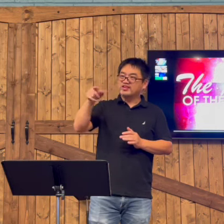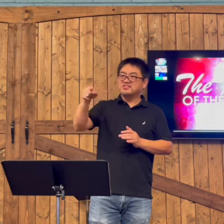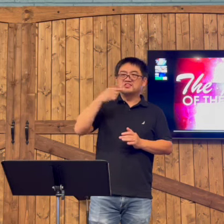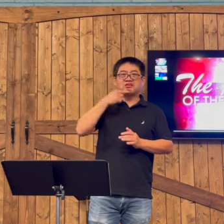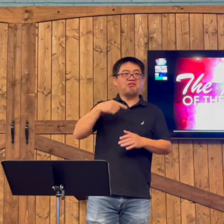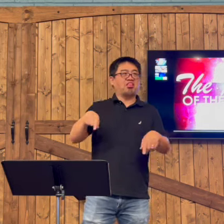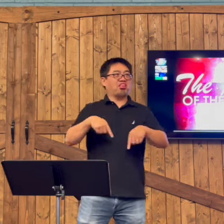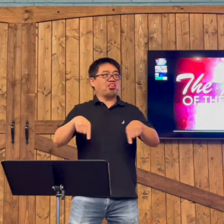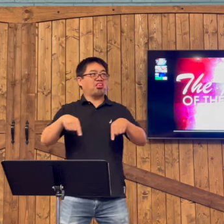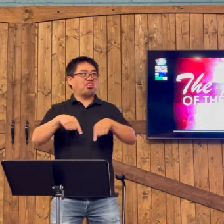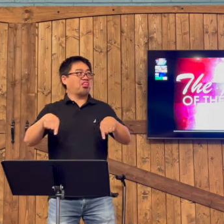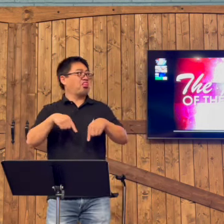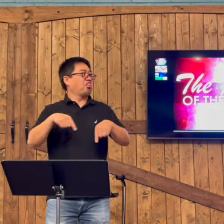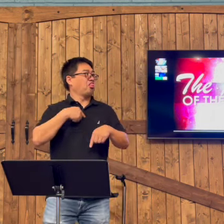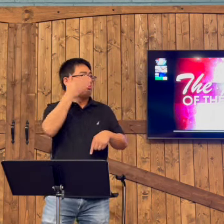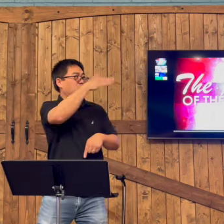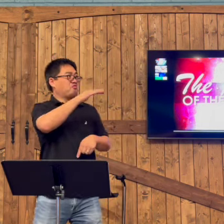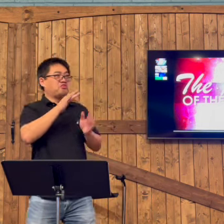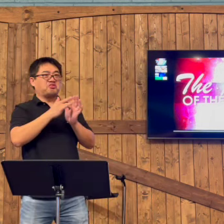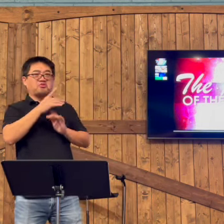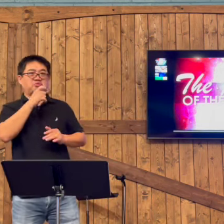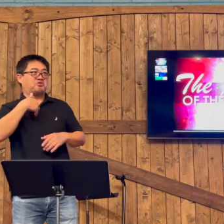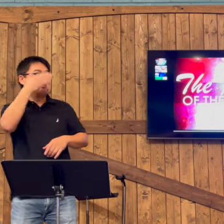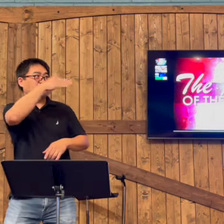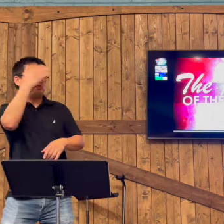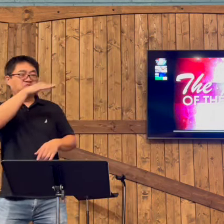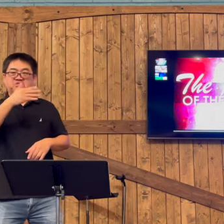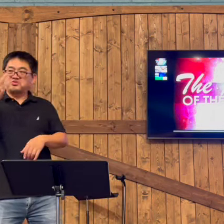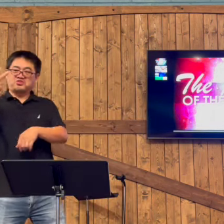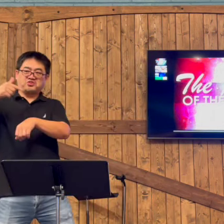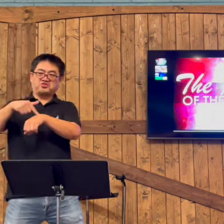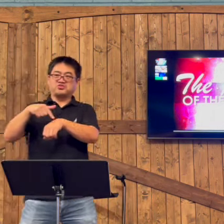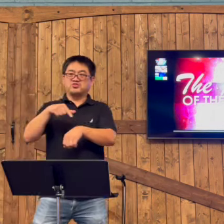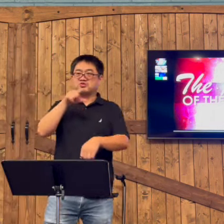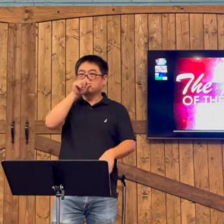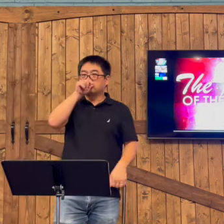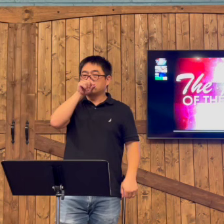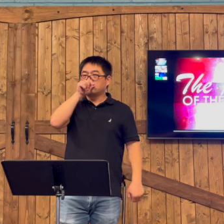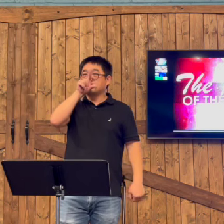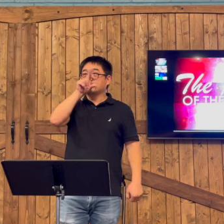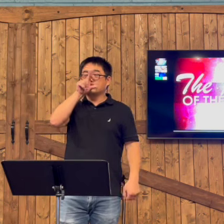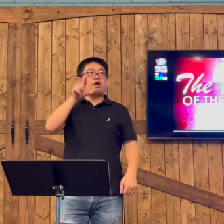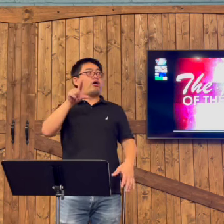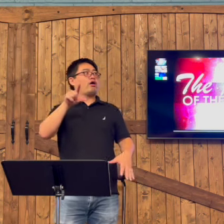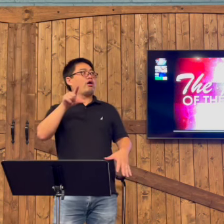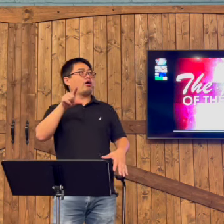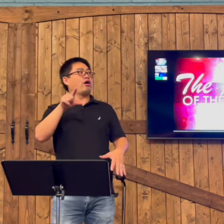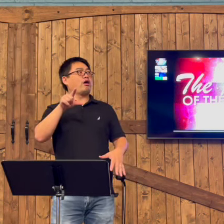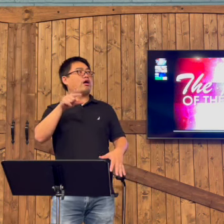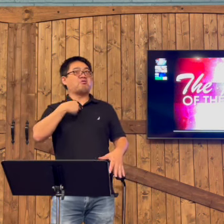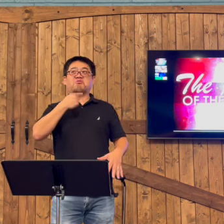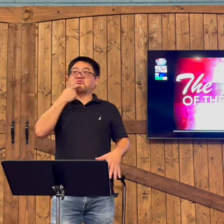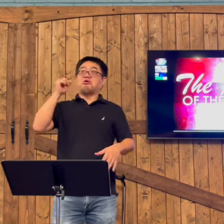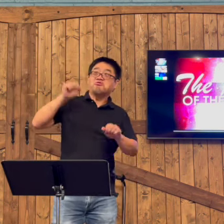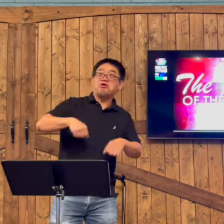But Jesus said that you will be scared. And you won't know what to do. But in three days, the rooster will crow.